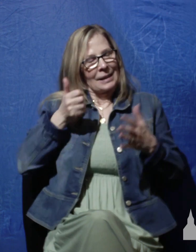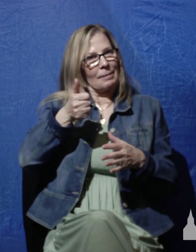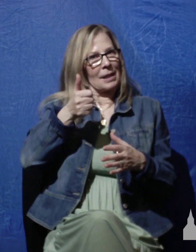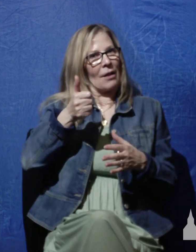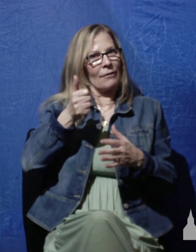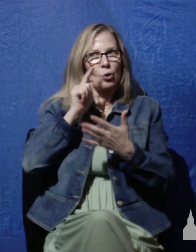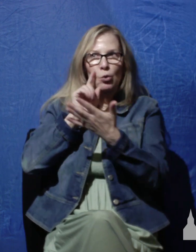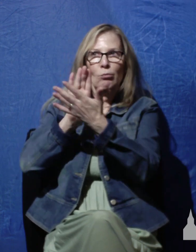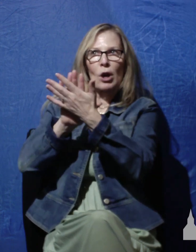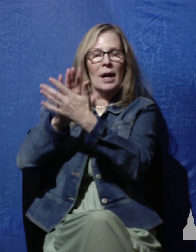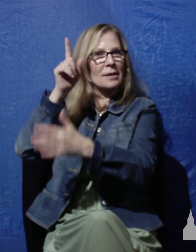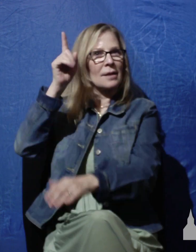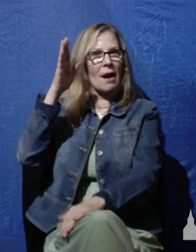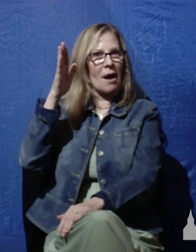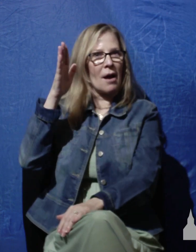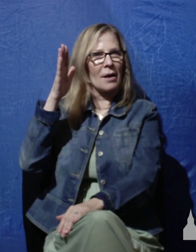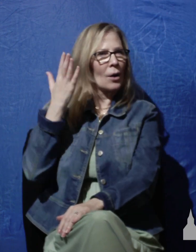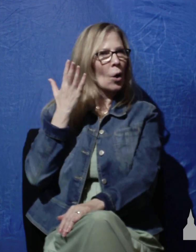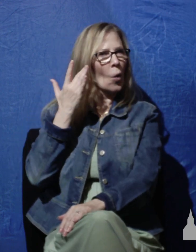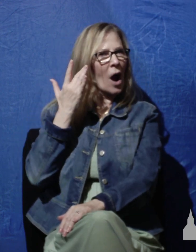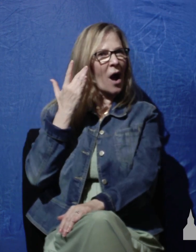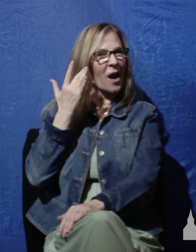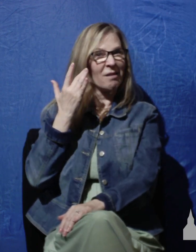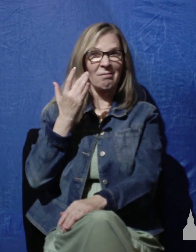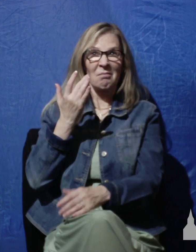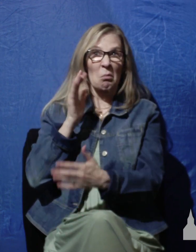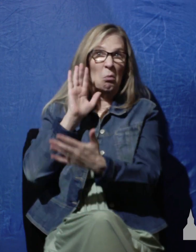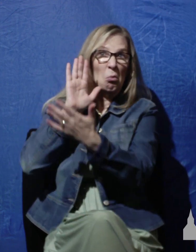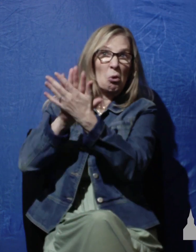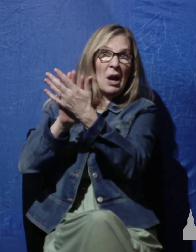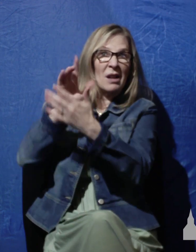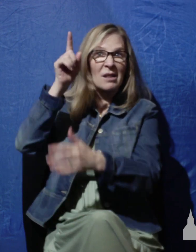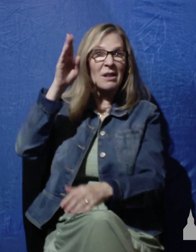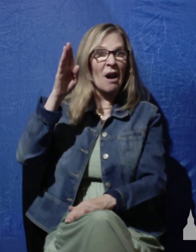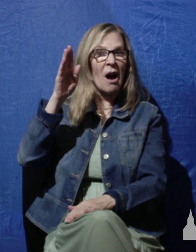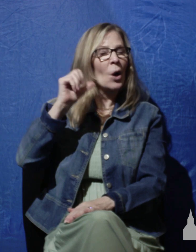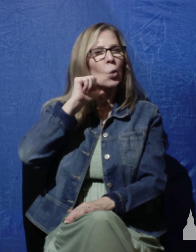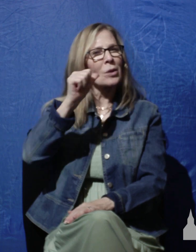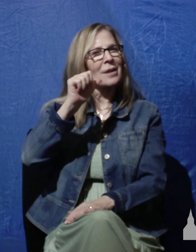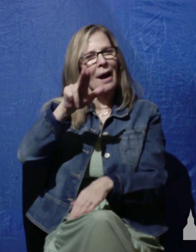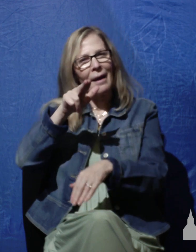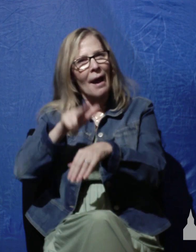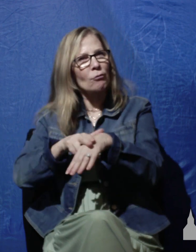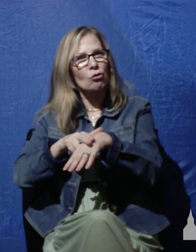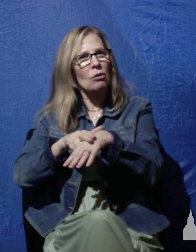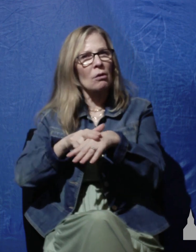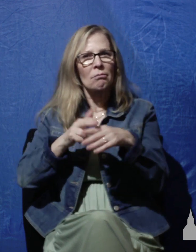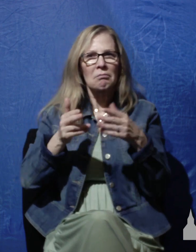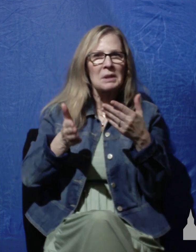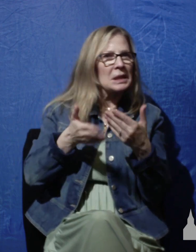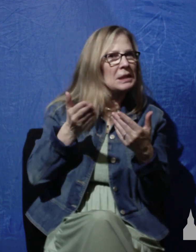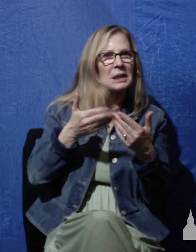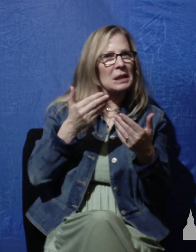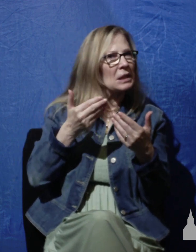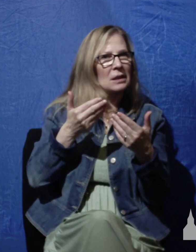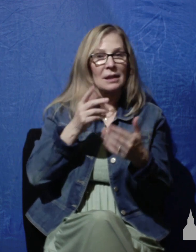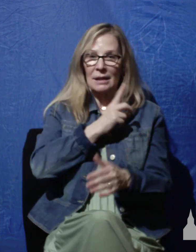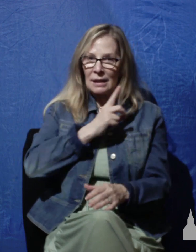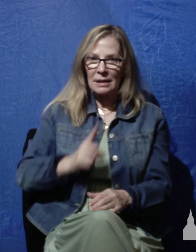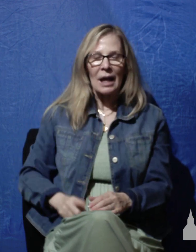praising God did not come easy to him. It did not come naturally to him. He had to force himself to do this. He